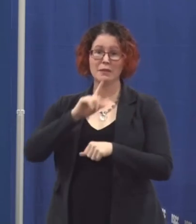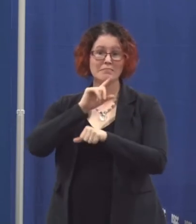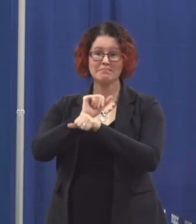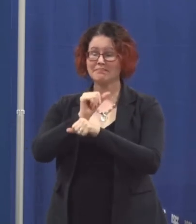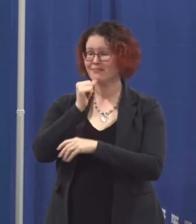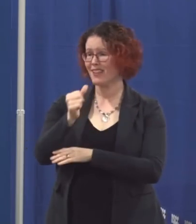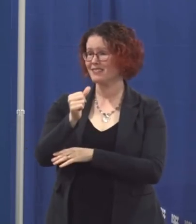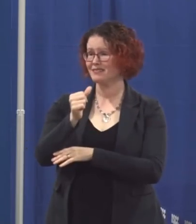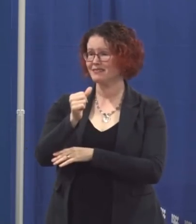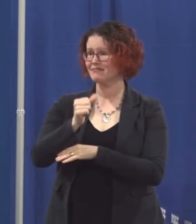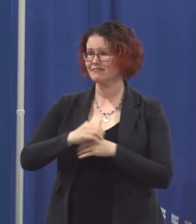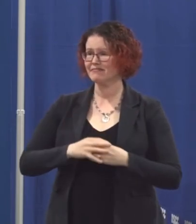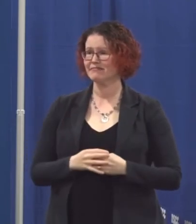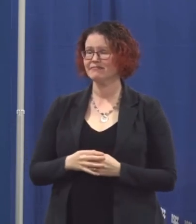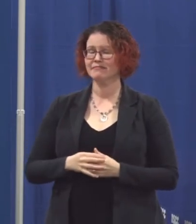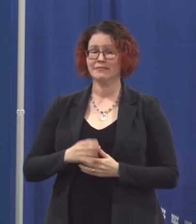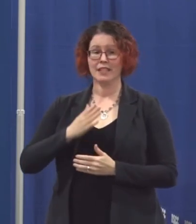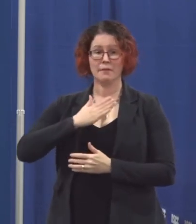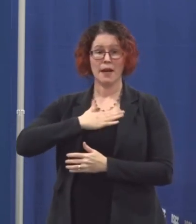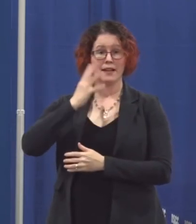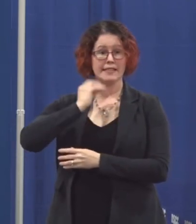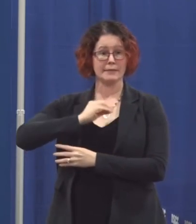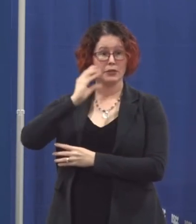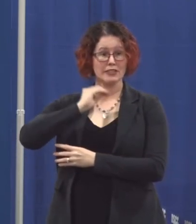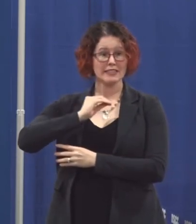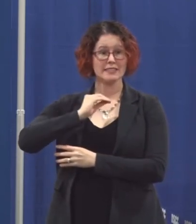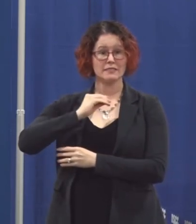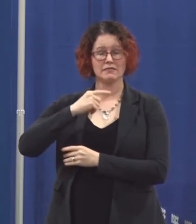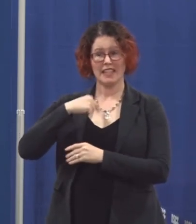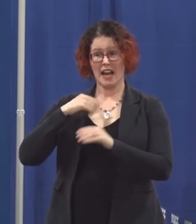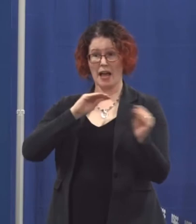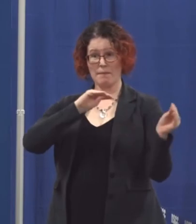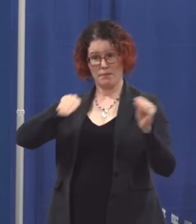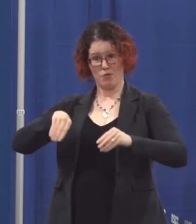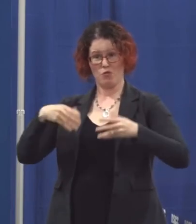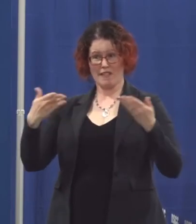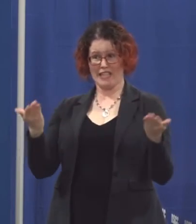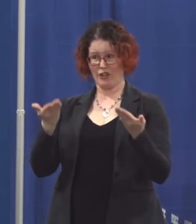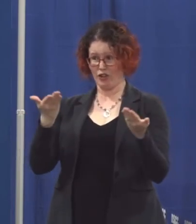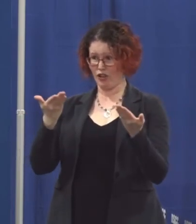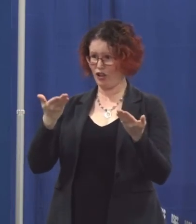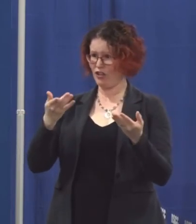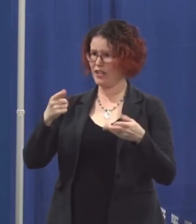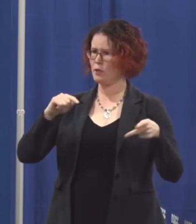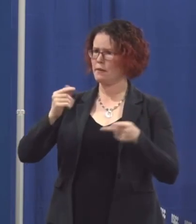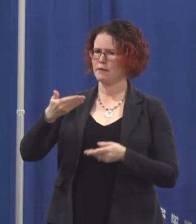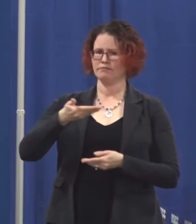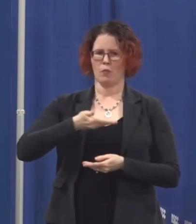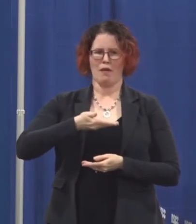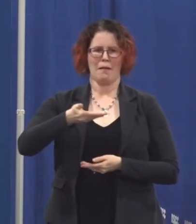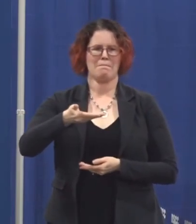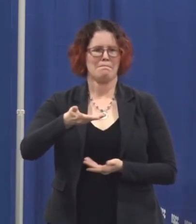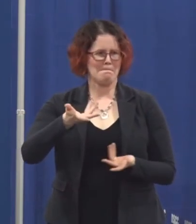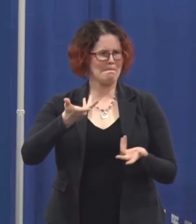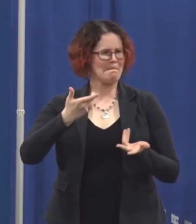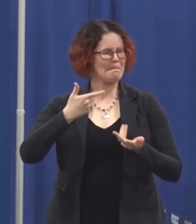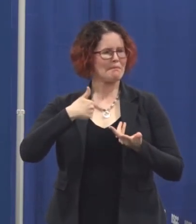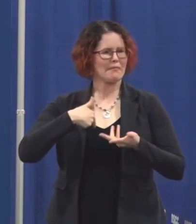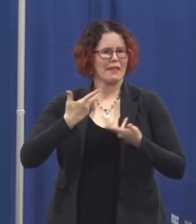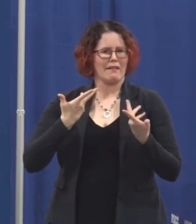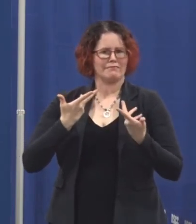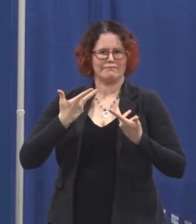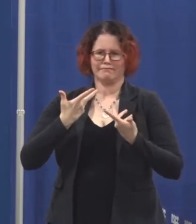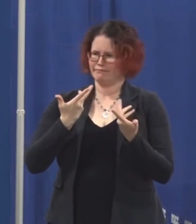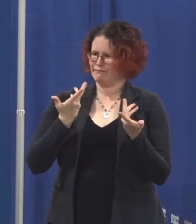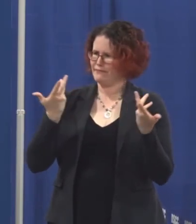case myself and others I knew who were from away were greeted and taken in as if we had always been part of this